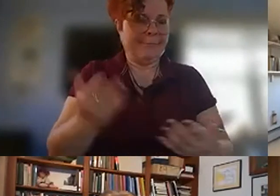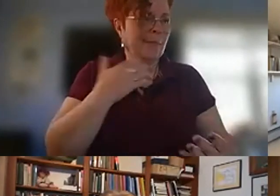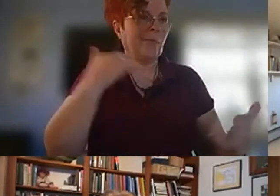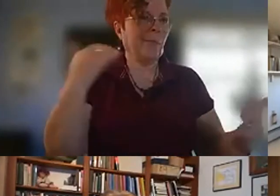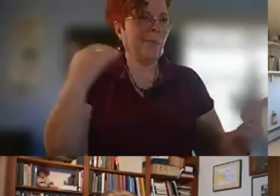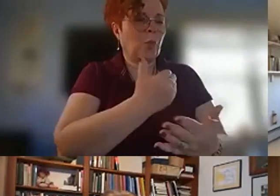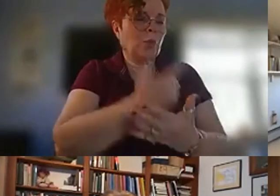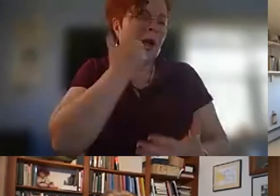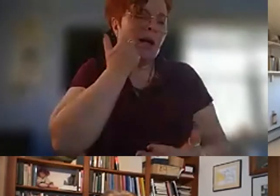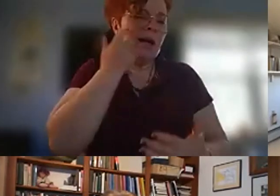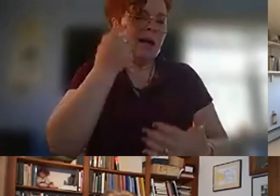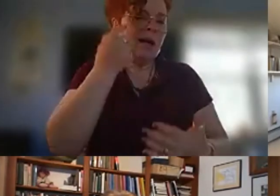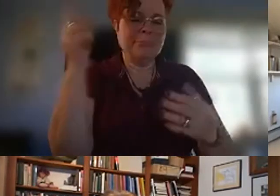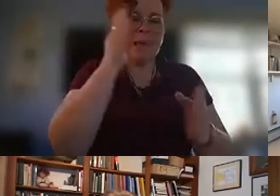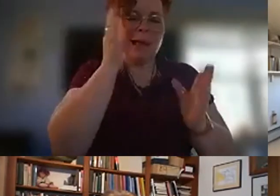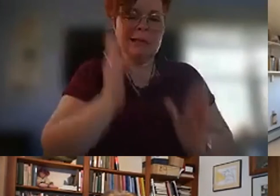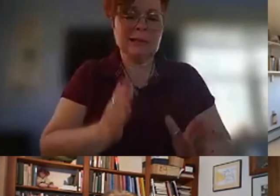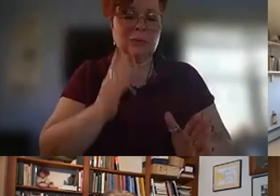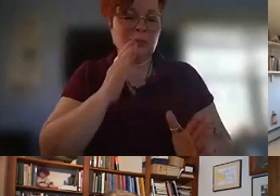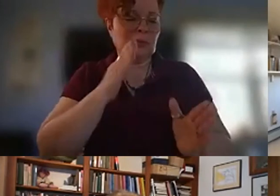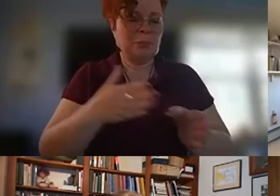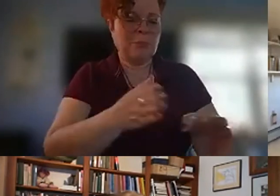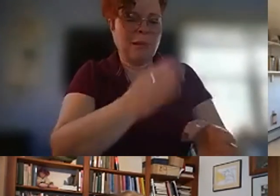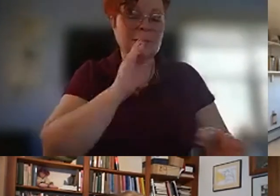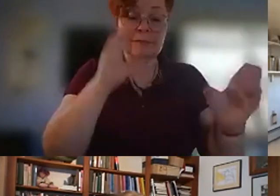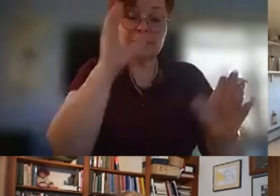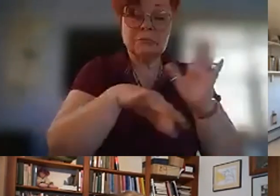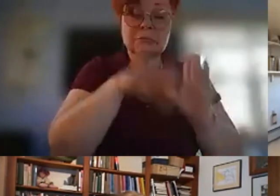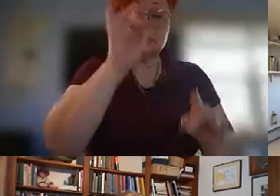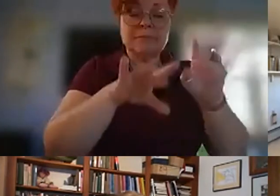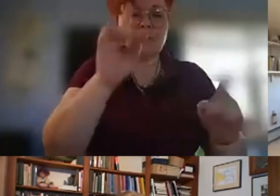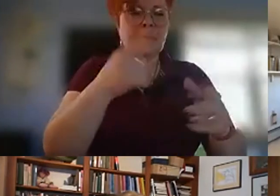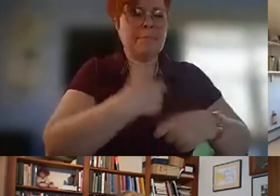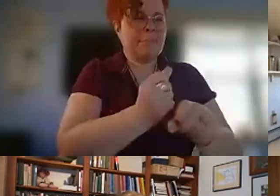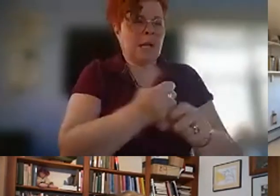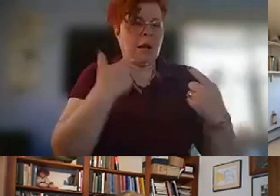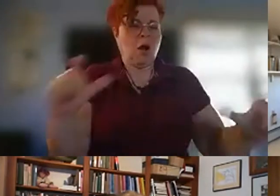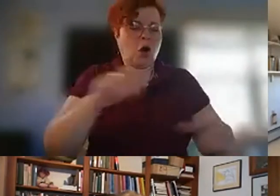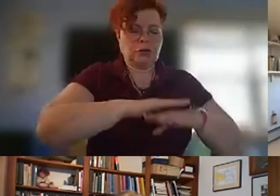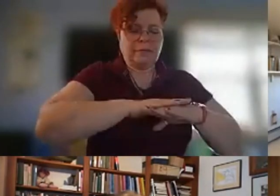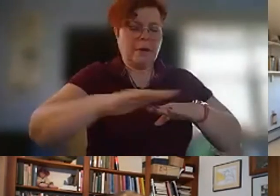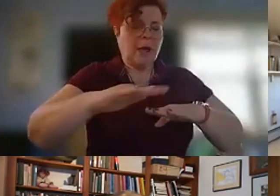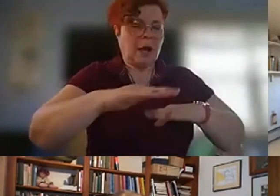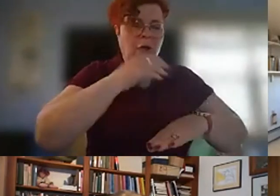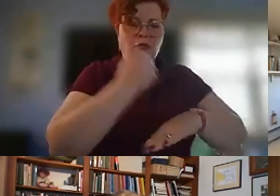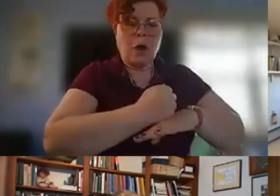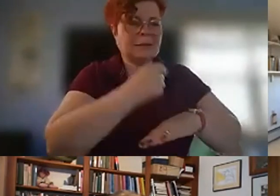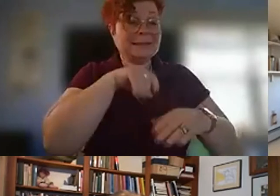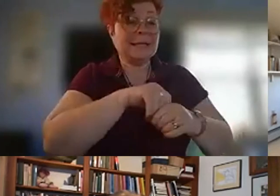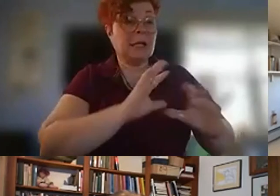creating paths of discovery placing large flat-sided rocks in enchanted wet spaces building rugged